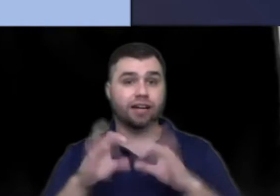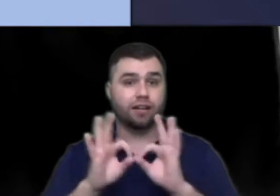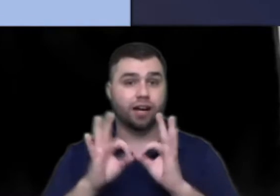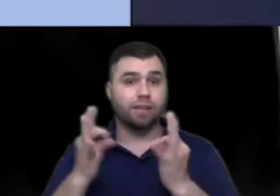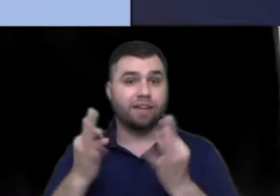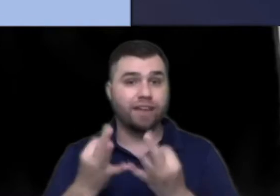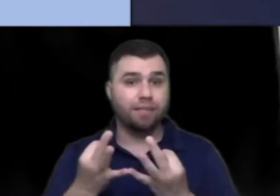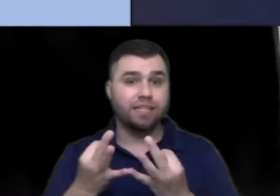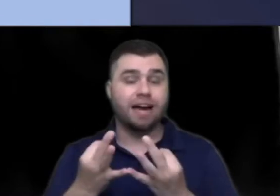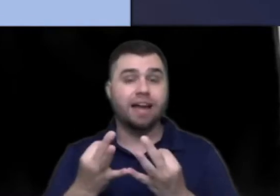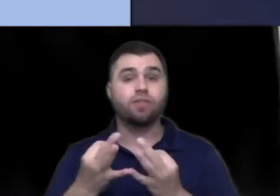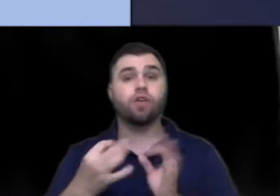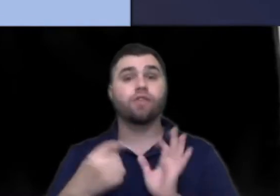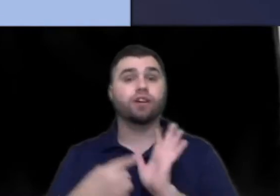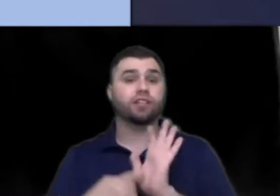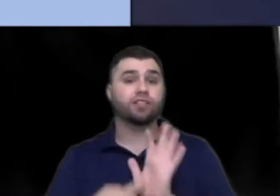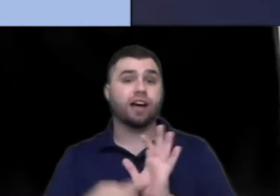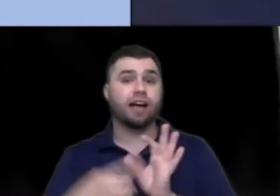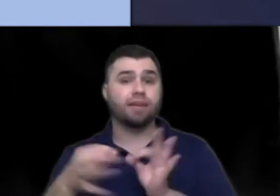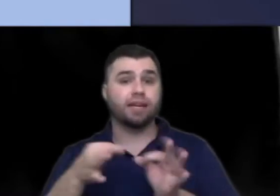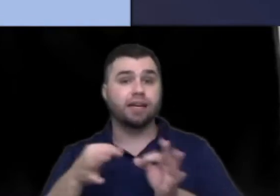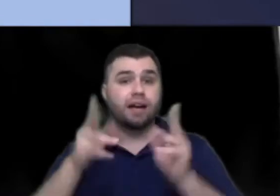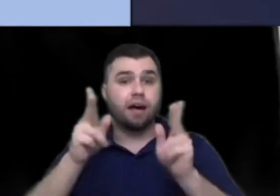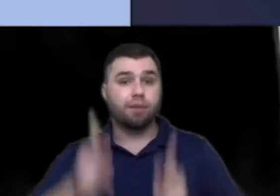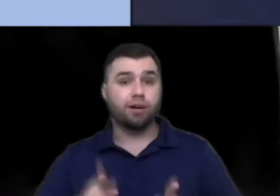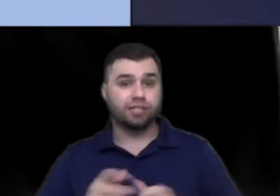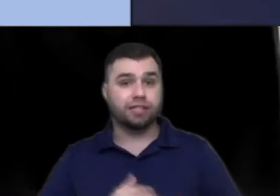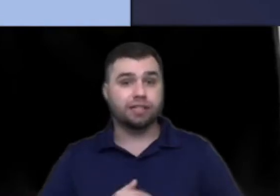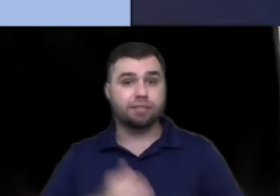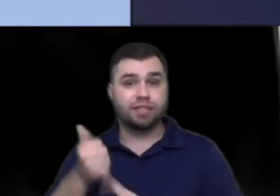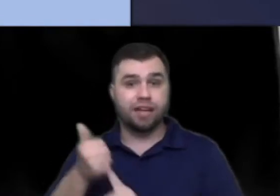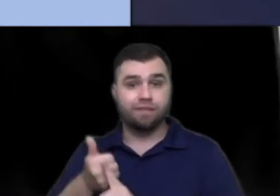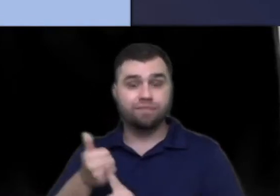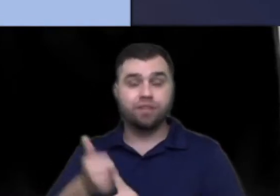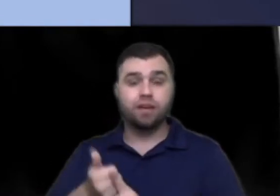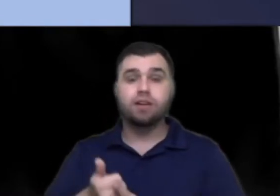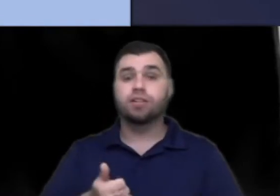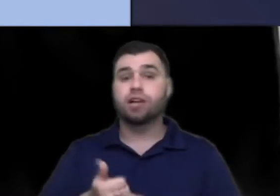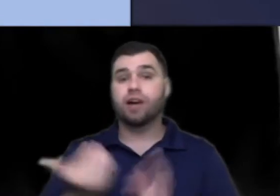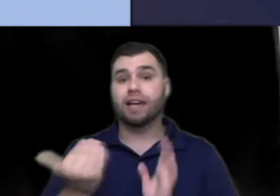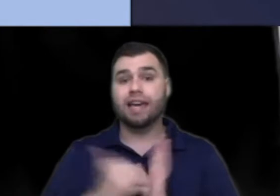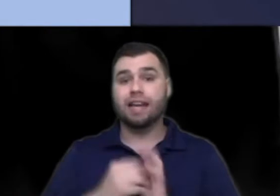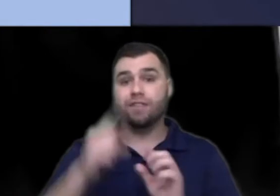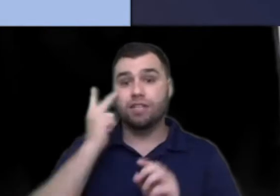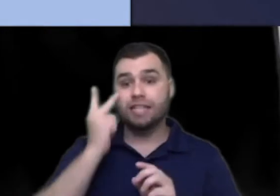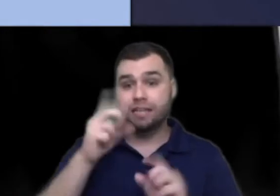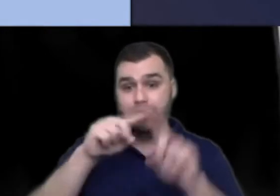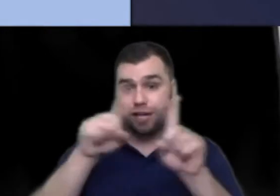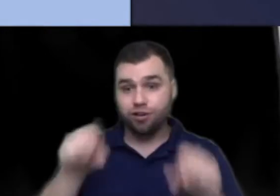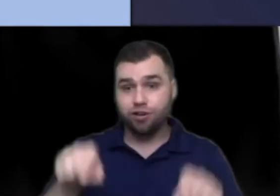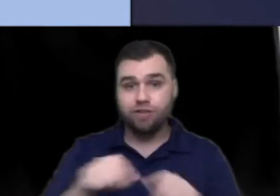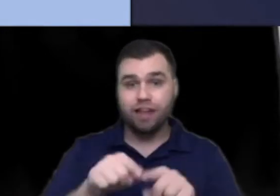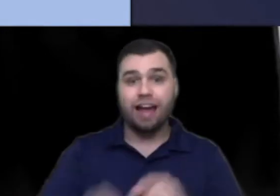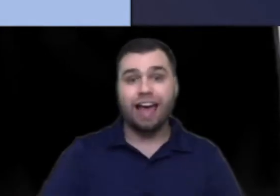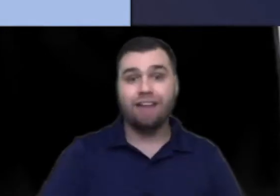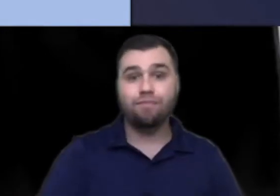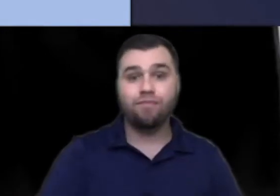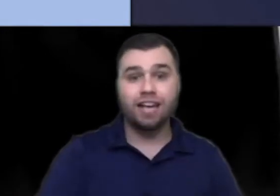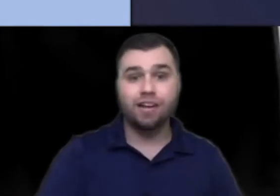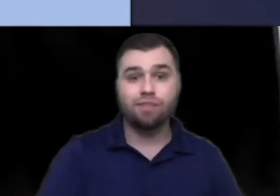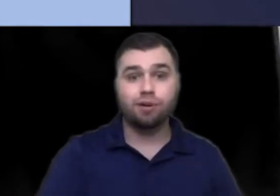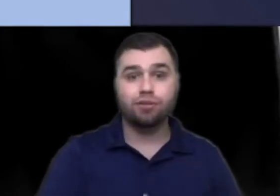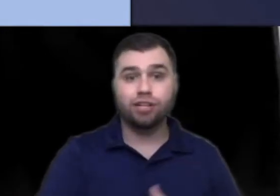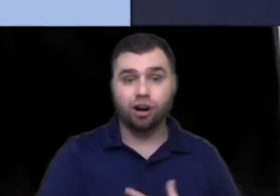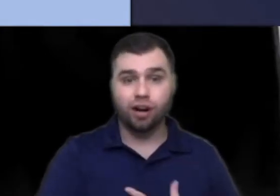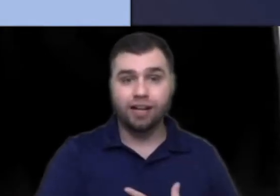talking about family signs or if we are describing a person themselves so again if you see the picture that I have right